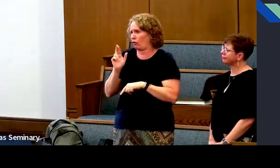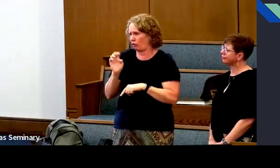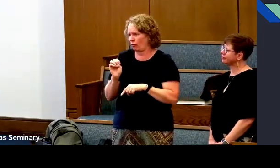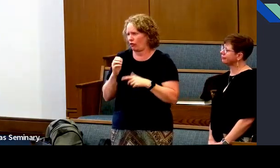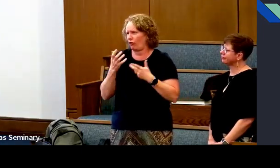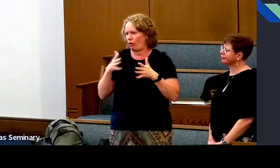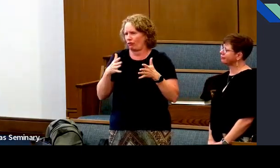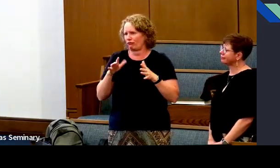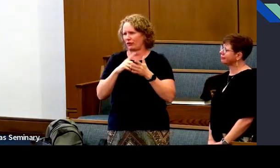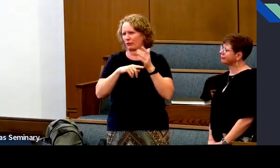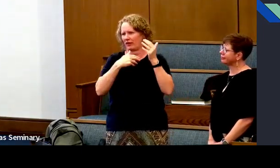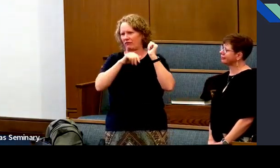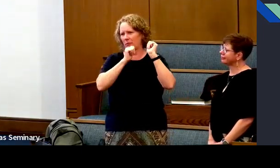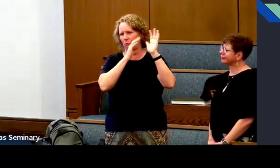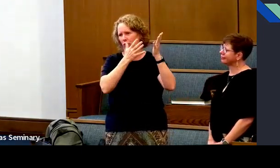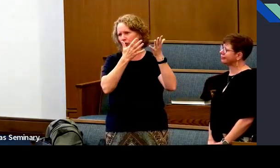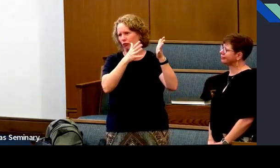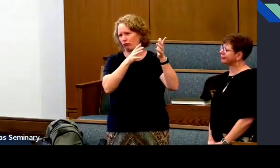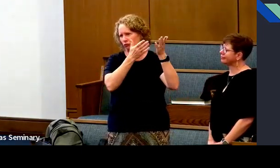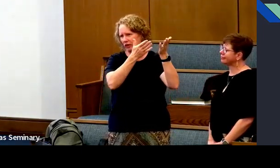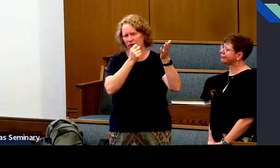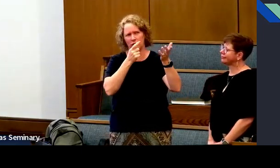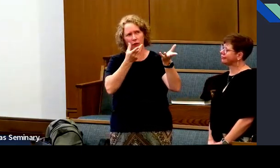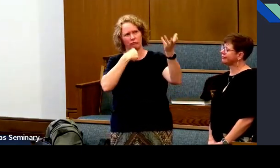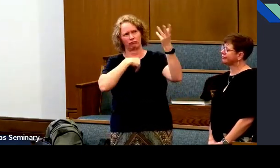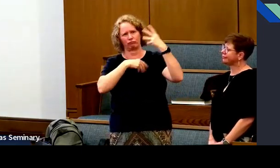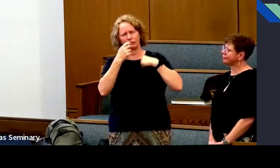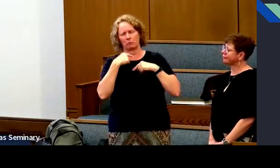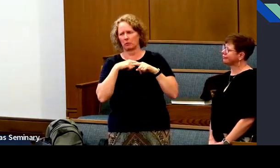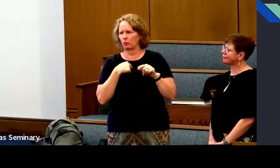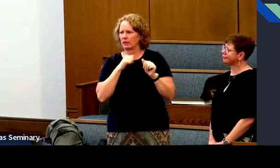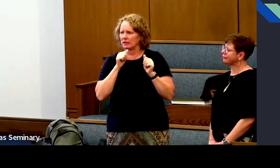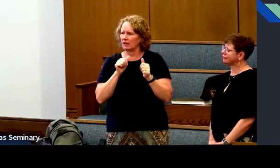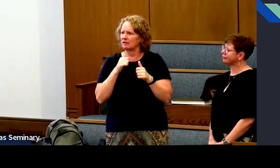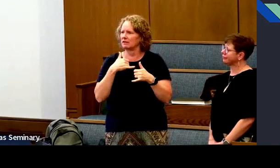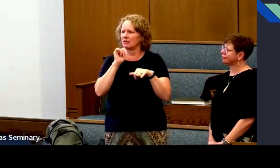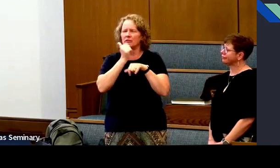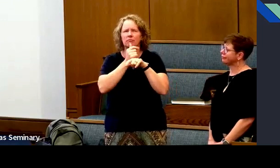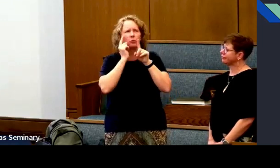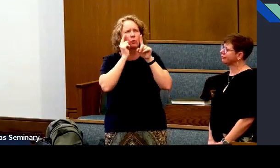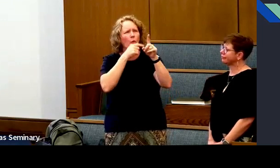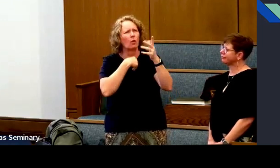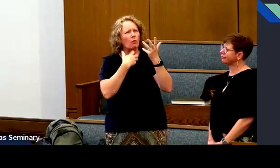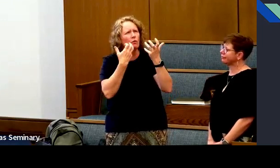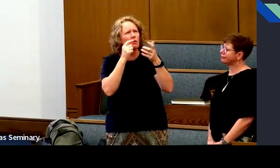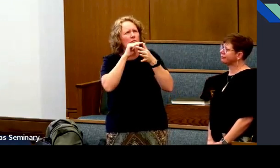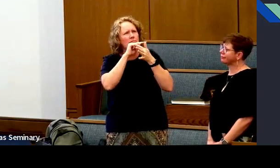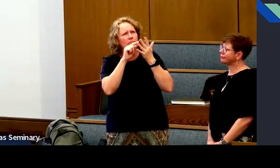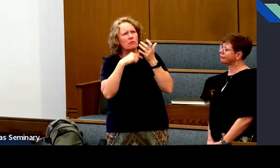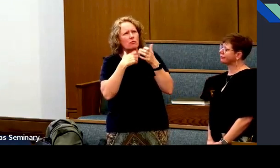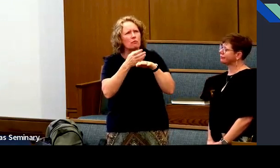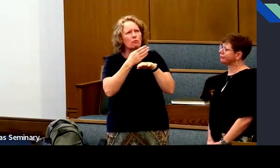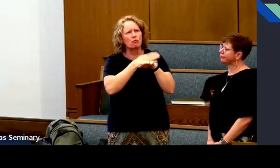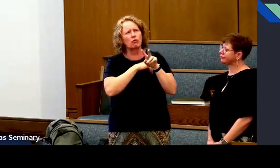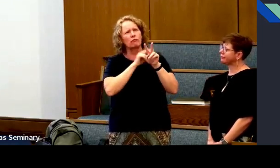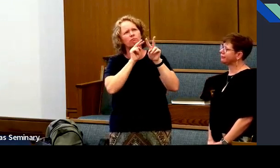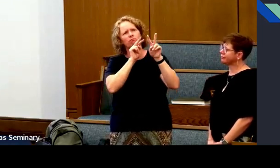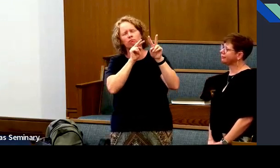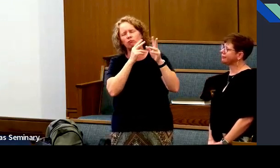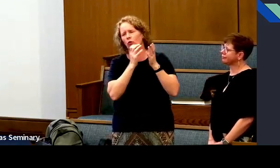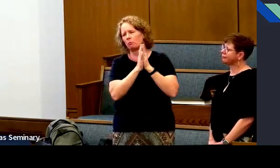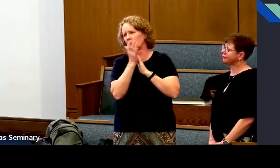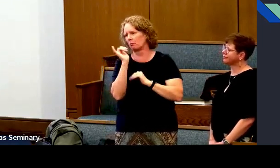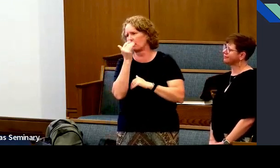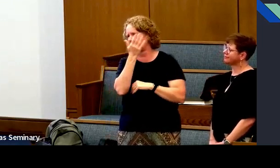And really, most of you are what Heavenly Mother is as well. And we can strive for that